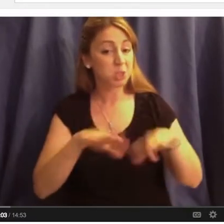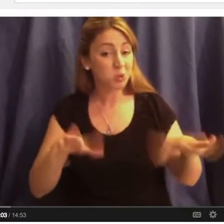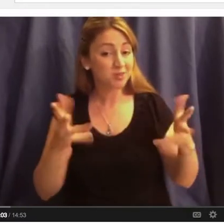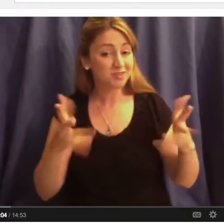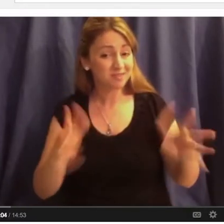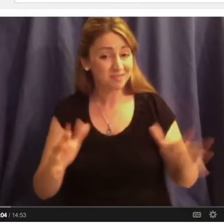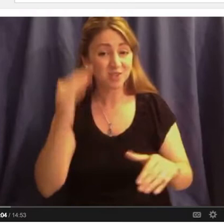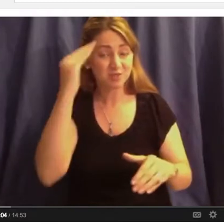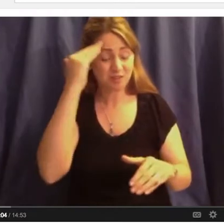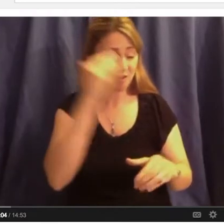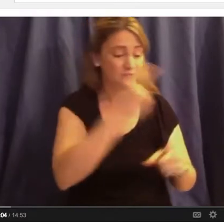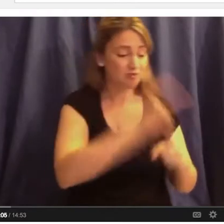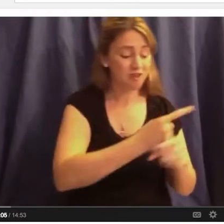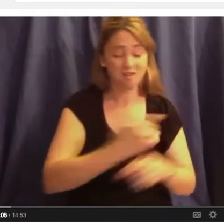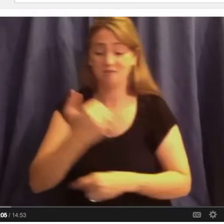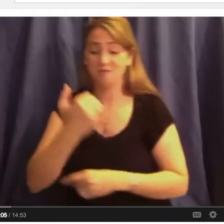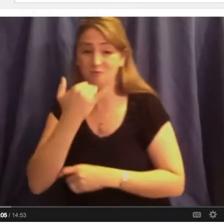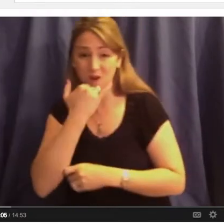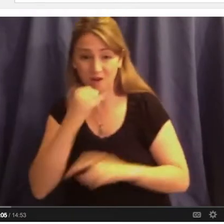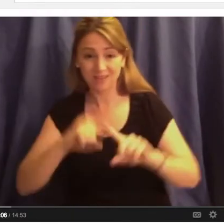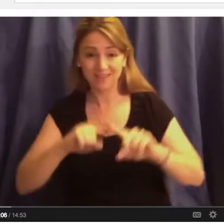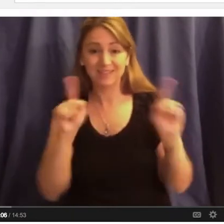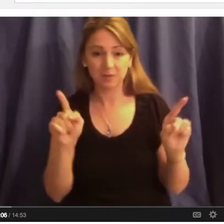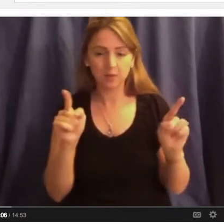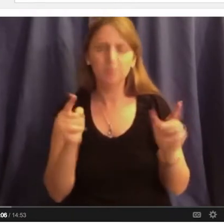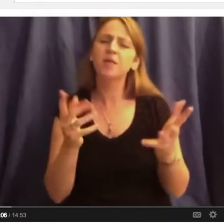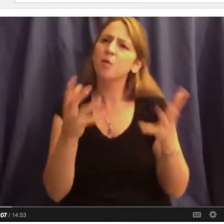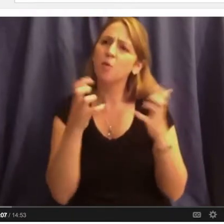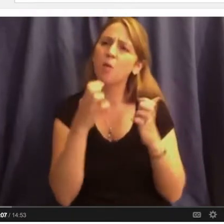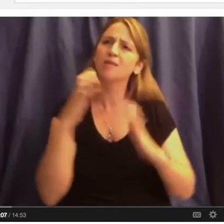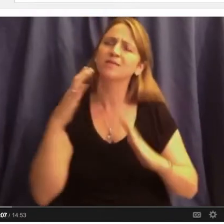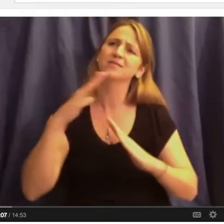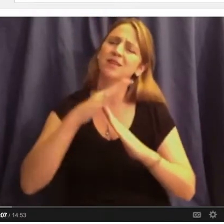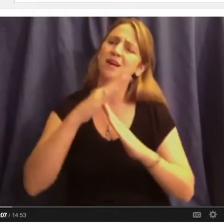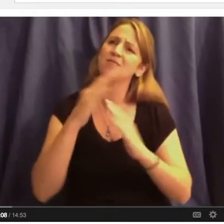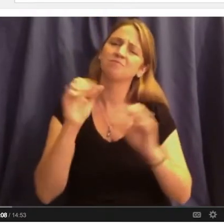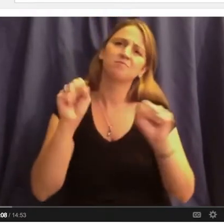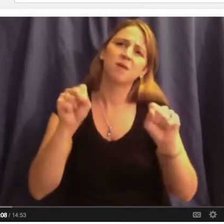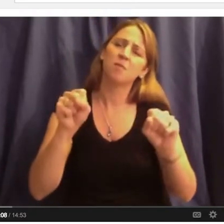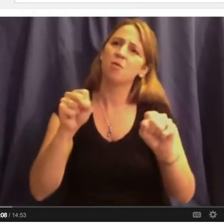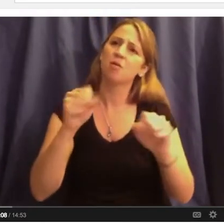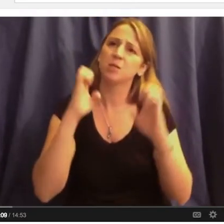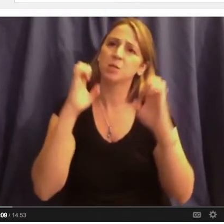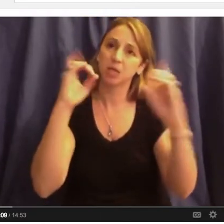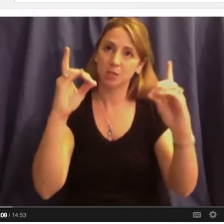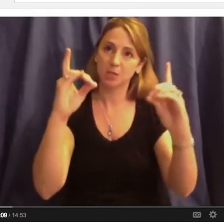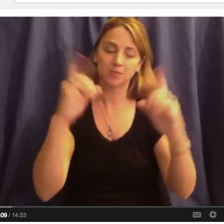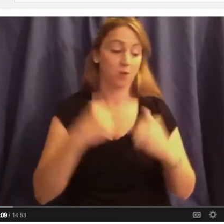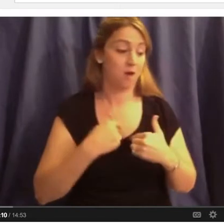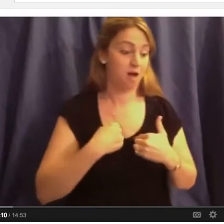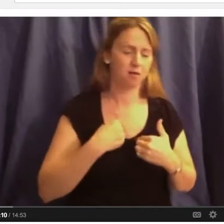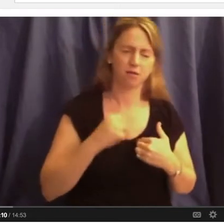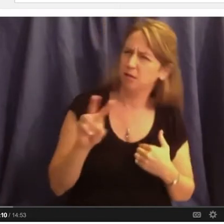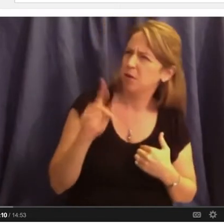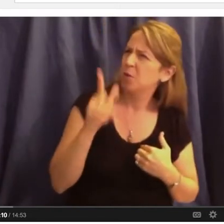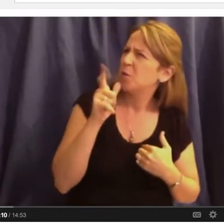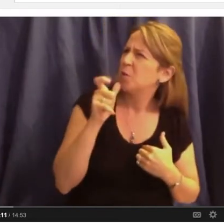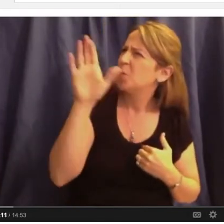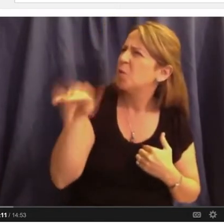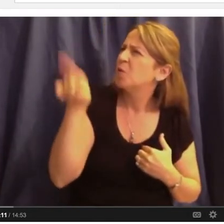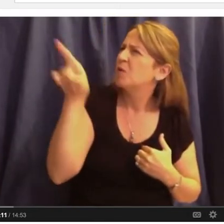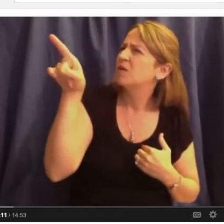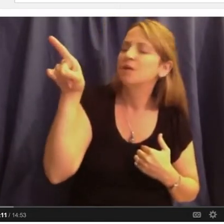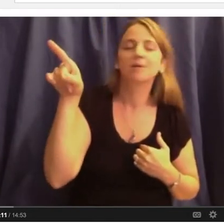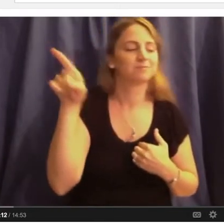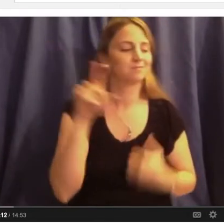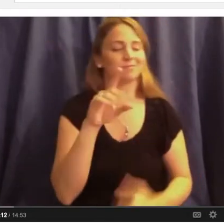children really do want to get the best possible education. And I looked up and said, who is that man? And they said, his name was Dr.